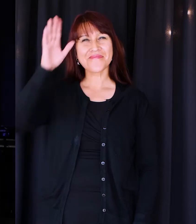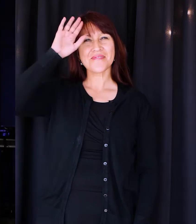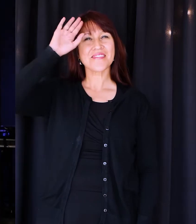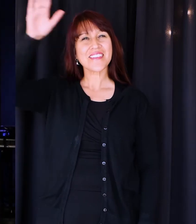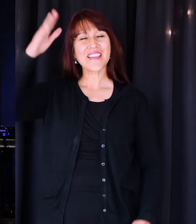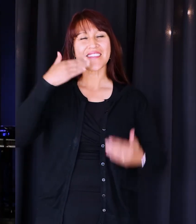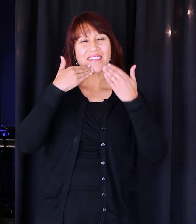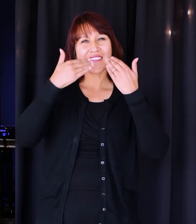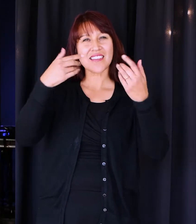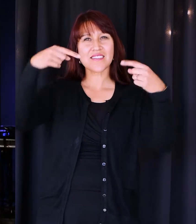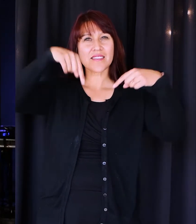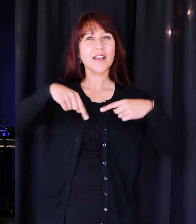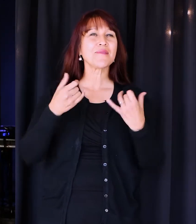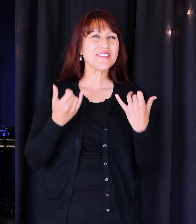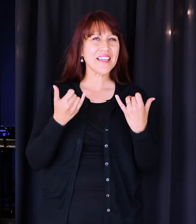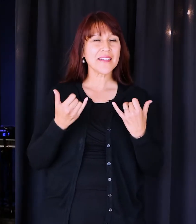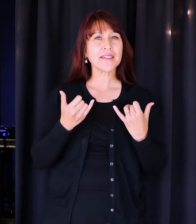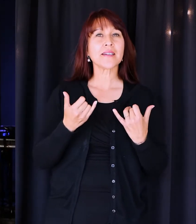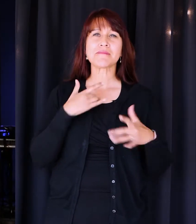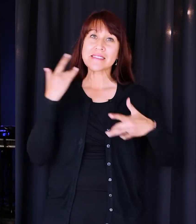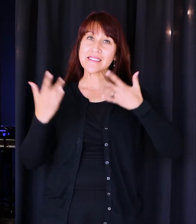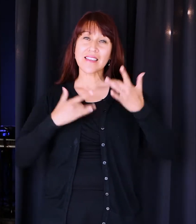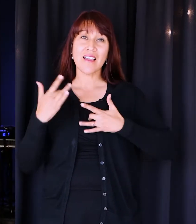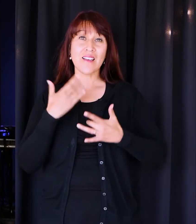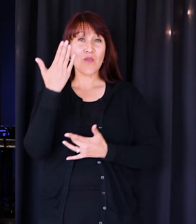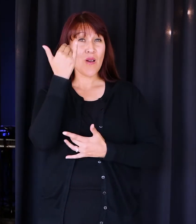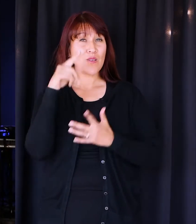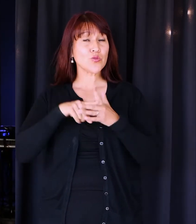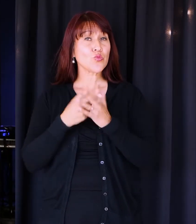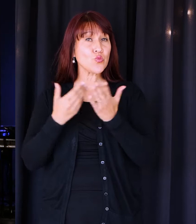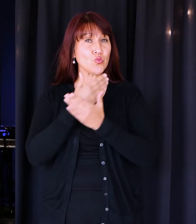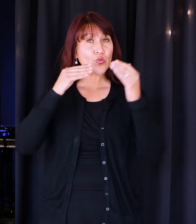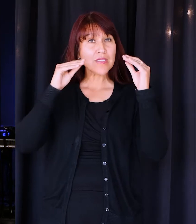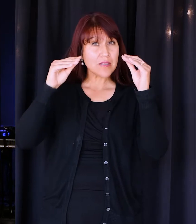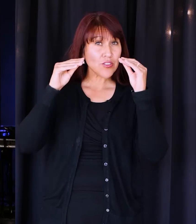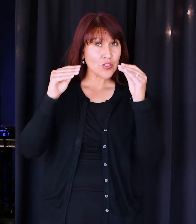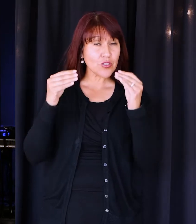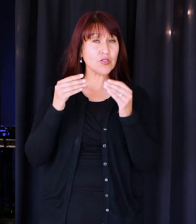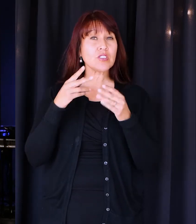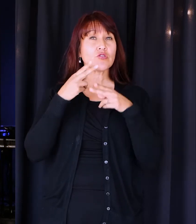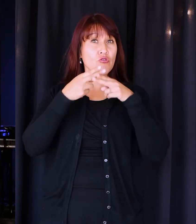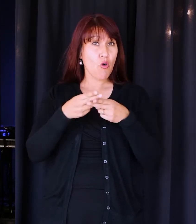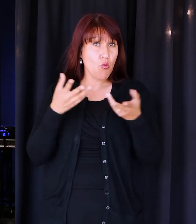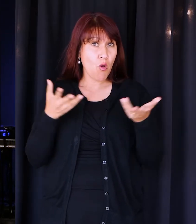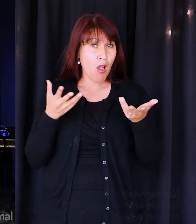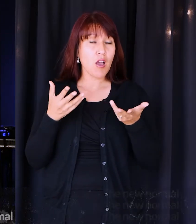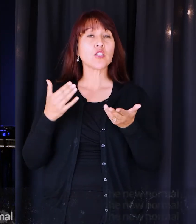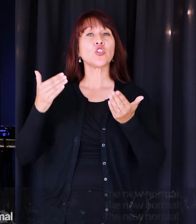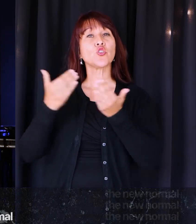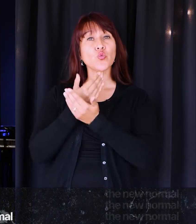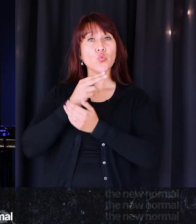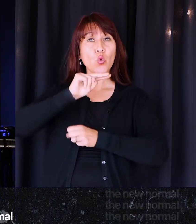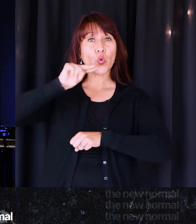Hey, thanks for being with us today. I'm really excited because we're starting a new series. This series is called New